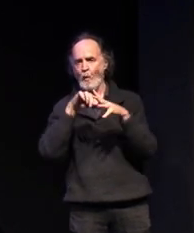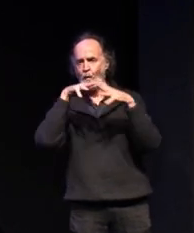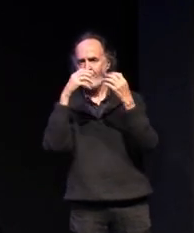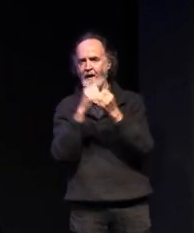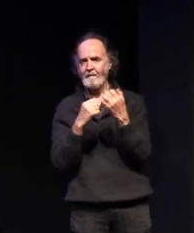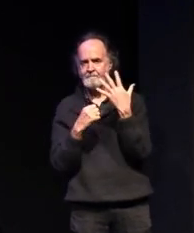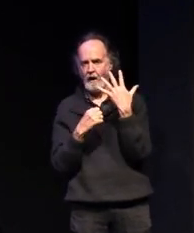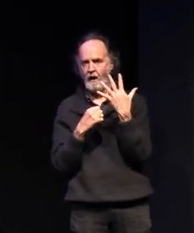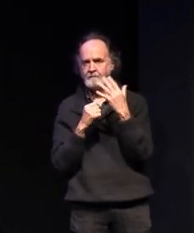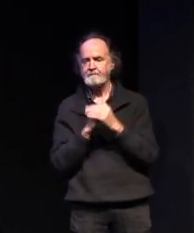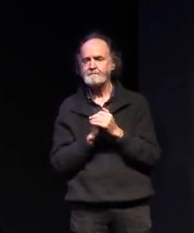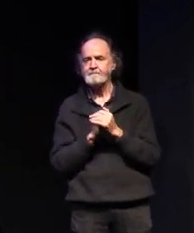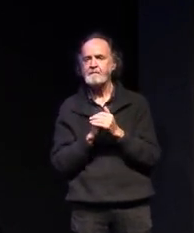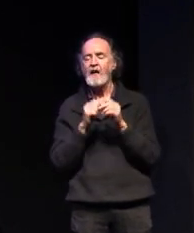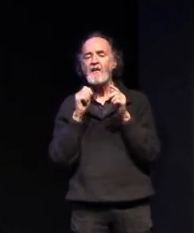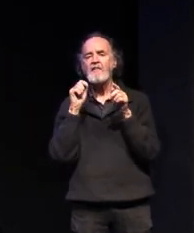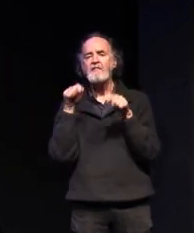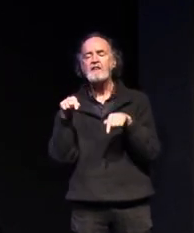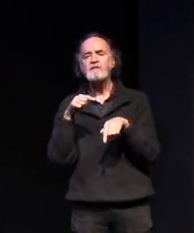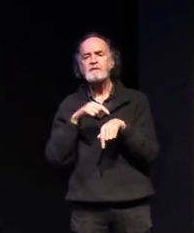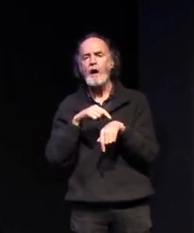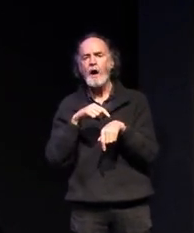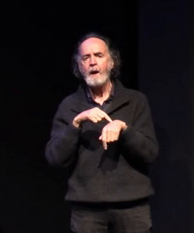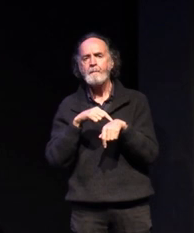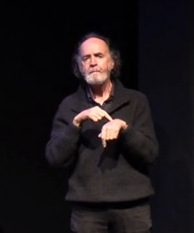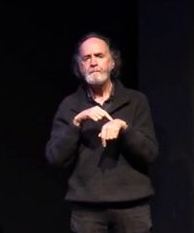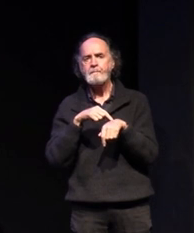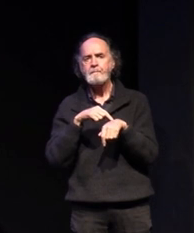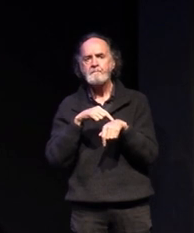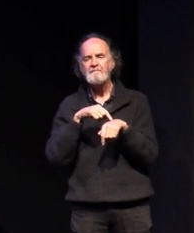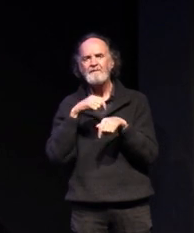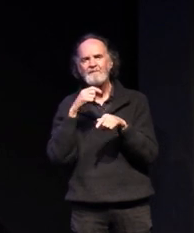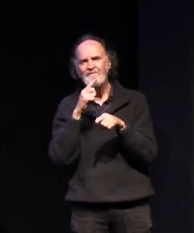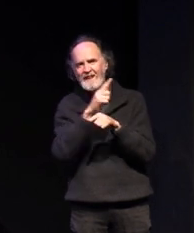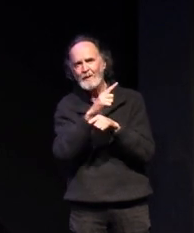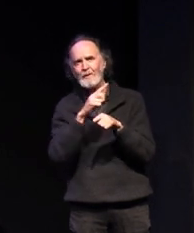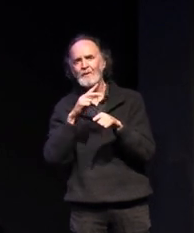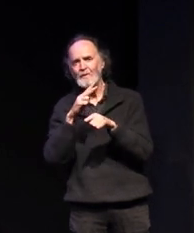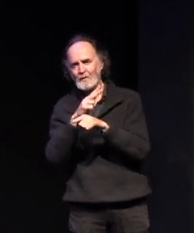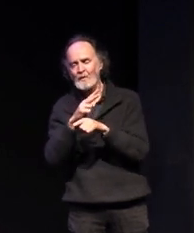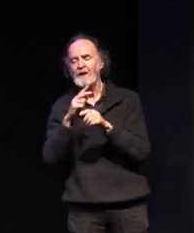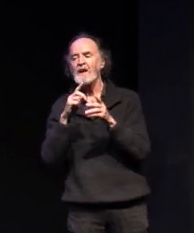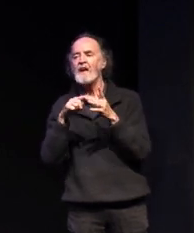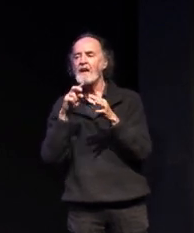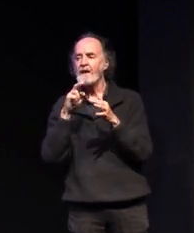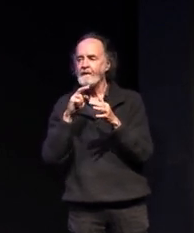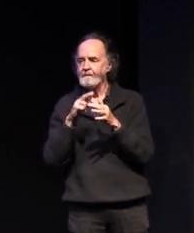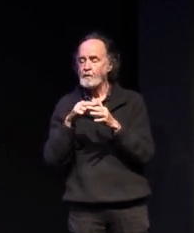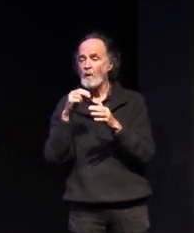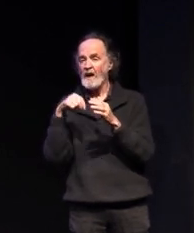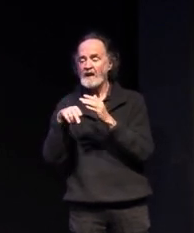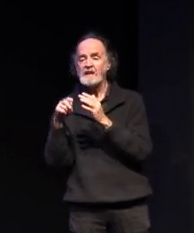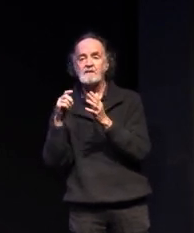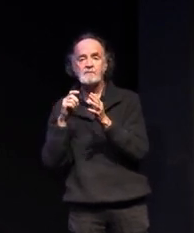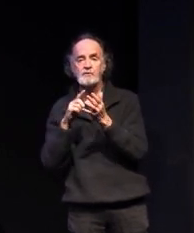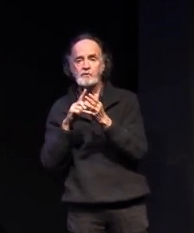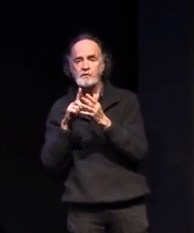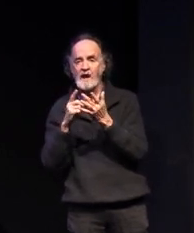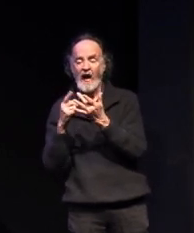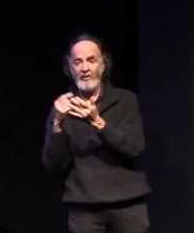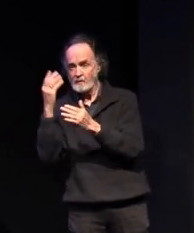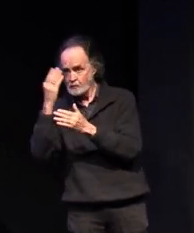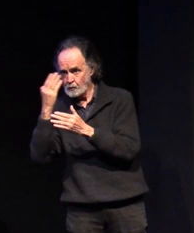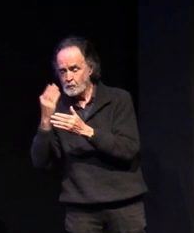this time over the next few weeks either if you're in our seven to ten government schools working with those schools or coming along